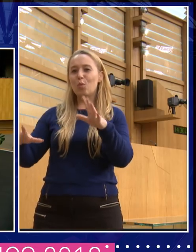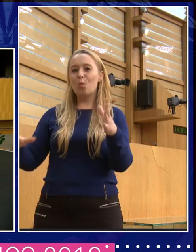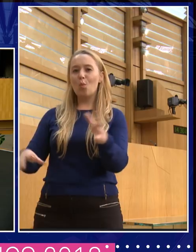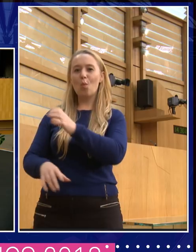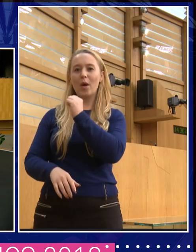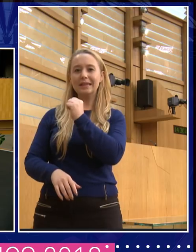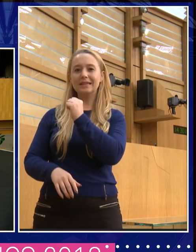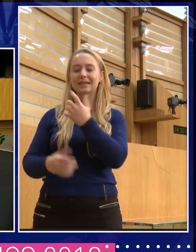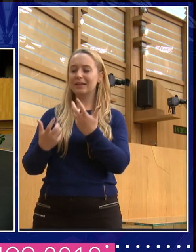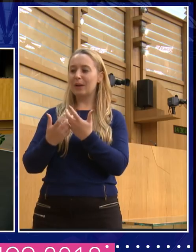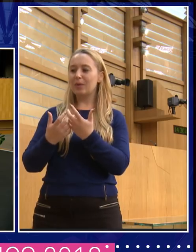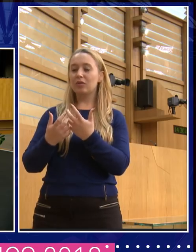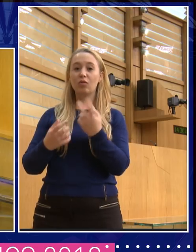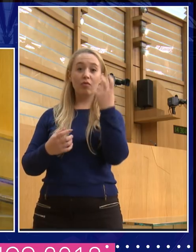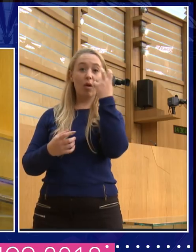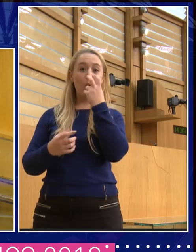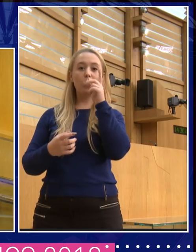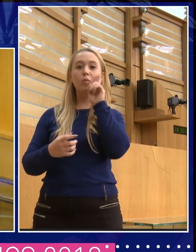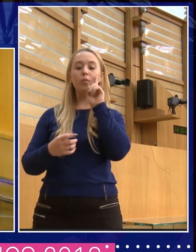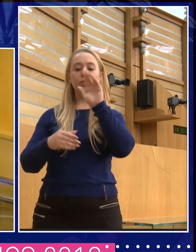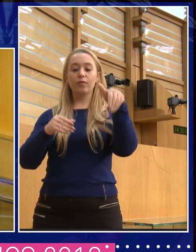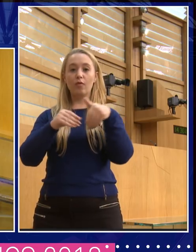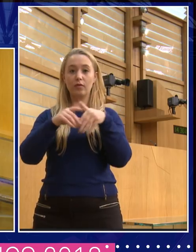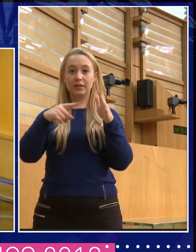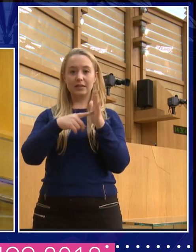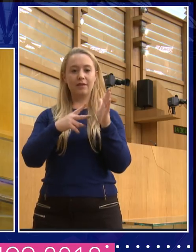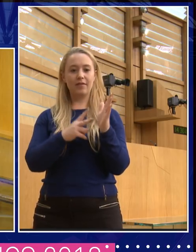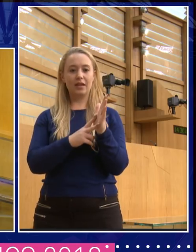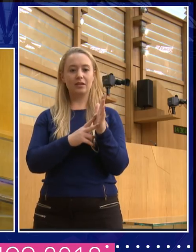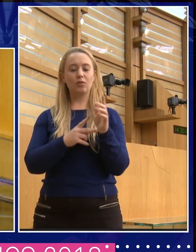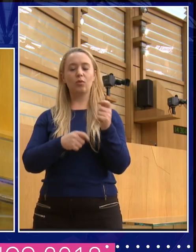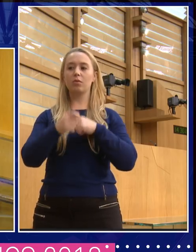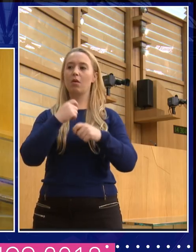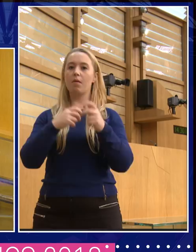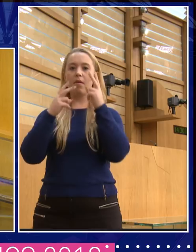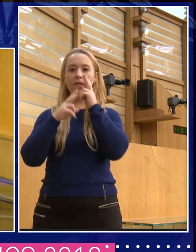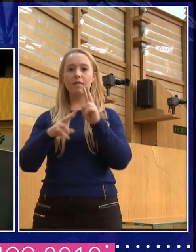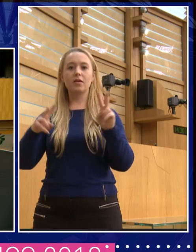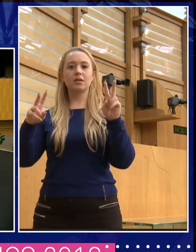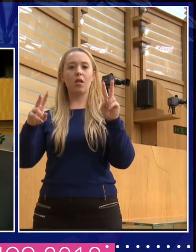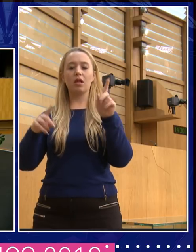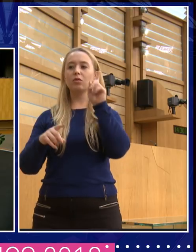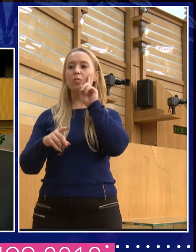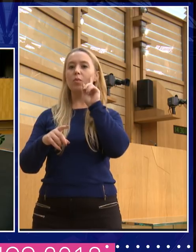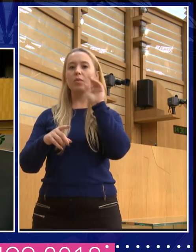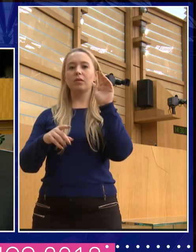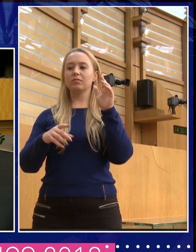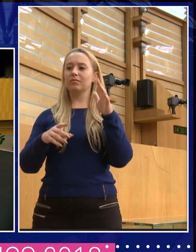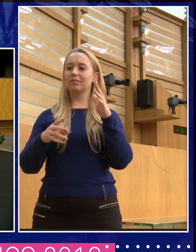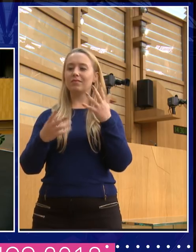to appear, for older women to appear on TV. So it's about the visibility of women in places. I mean, you are still the exception.